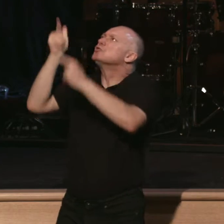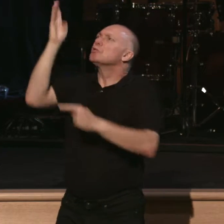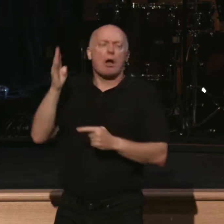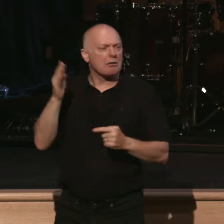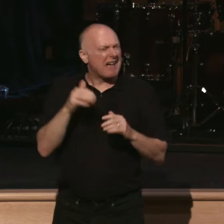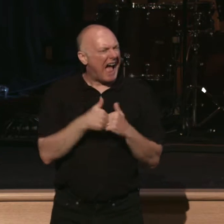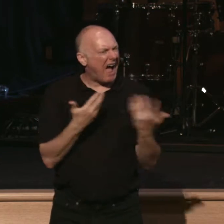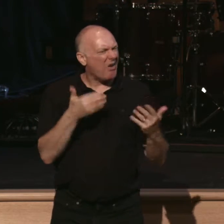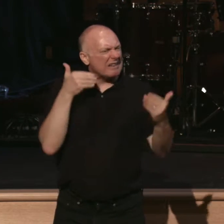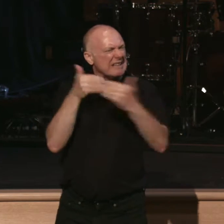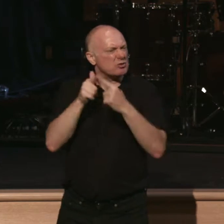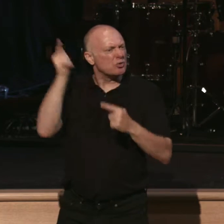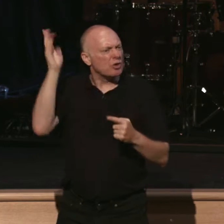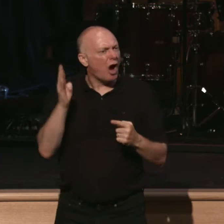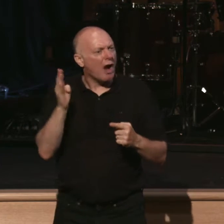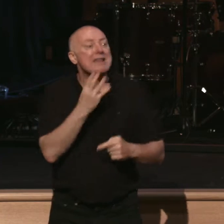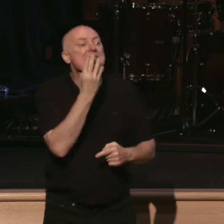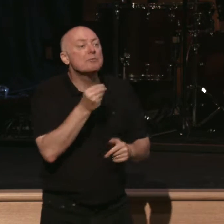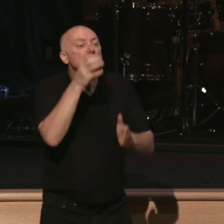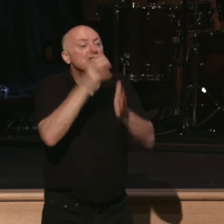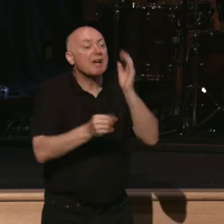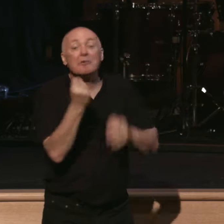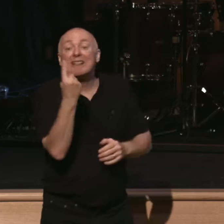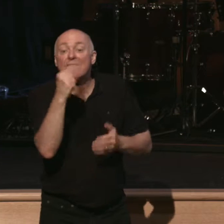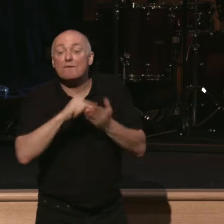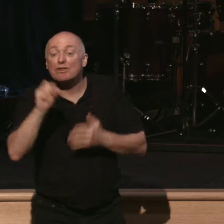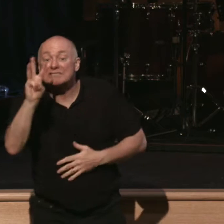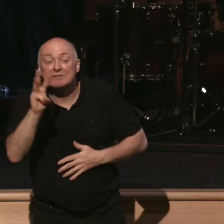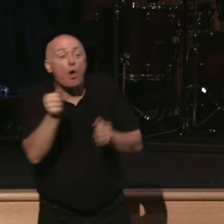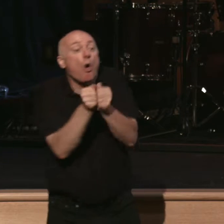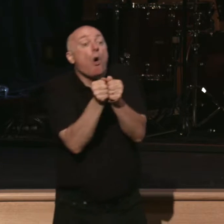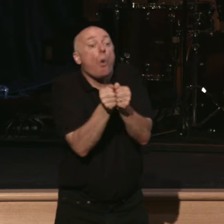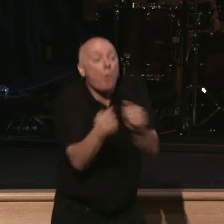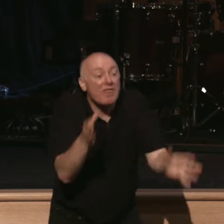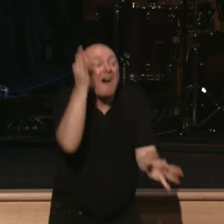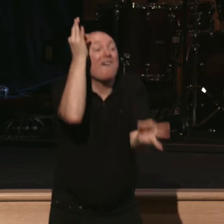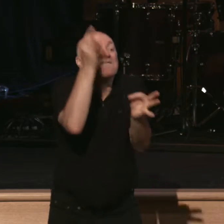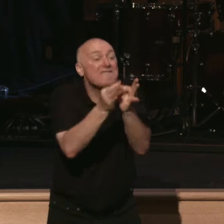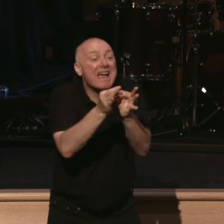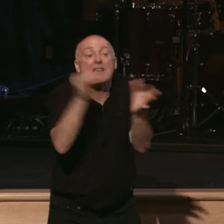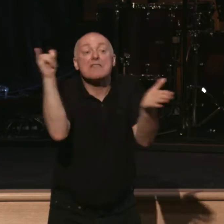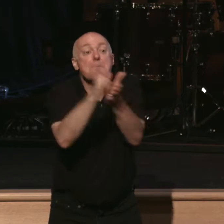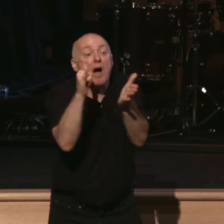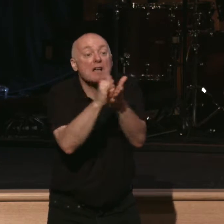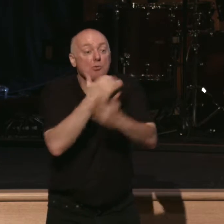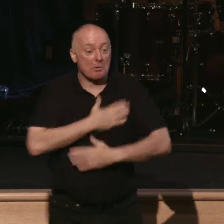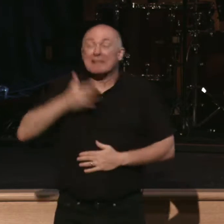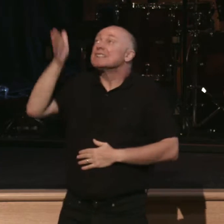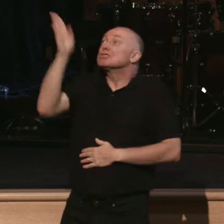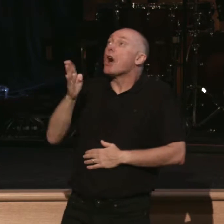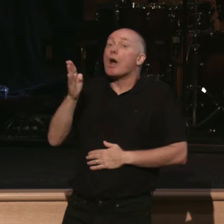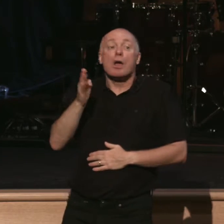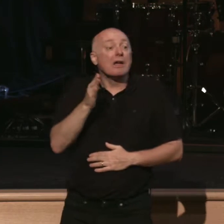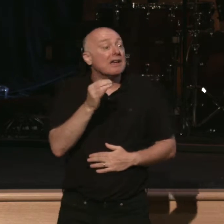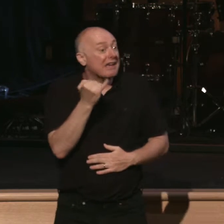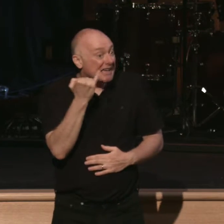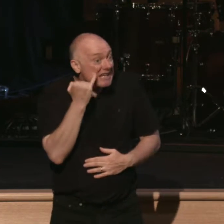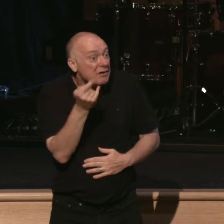Well, Hebrews 11.6 says, without faith, it is impossible to please God. Because whoever would draw